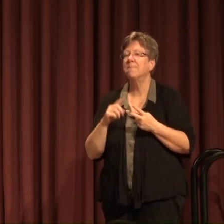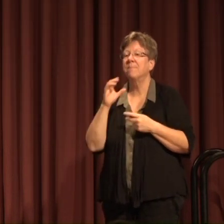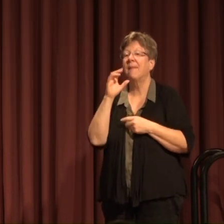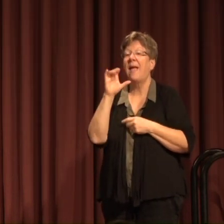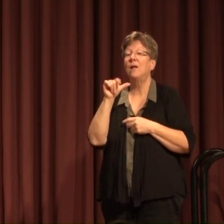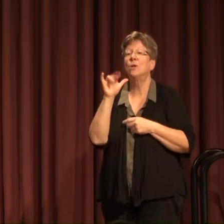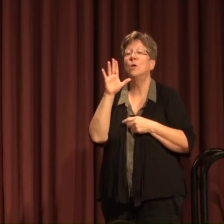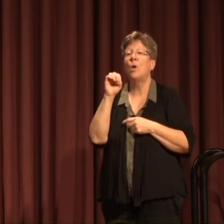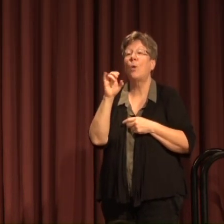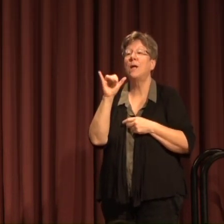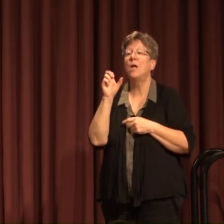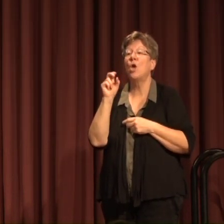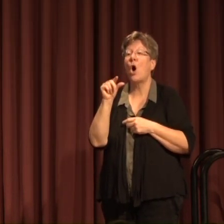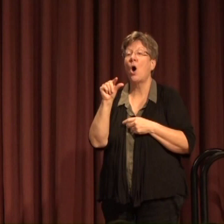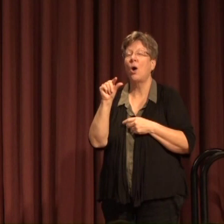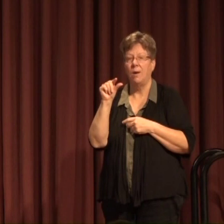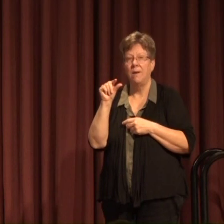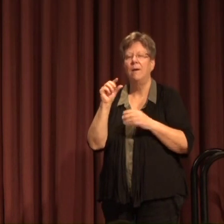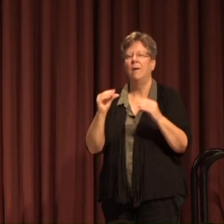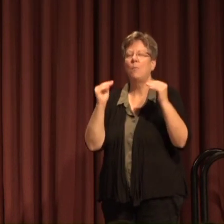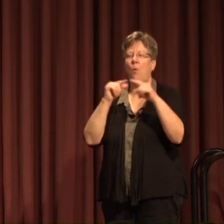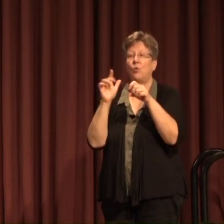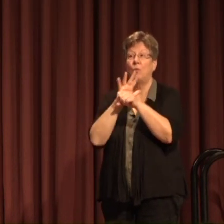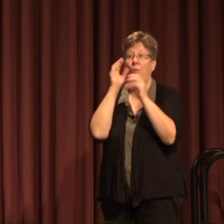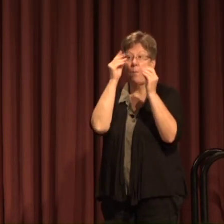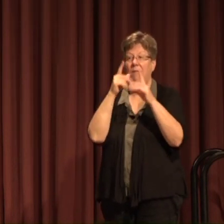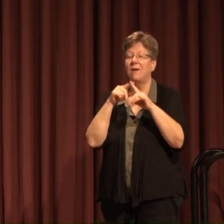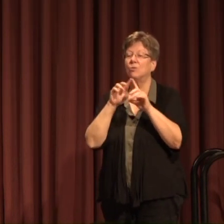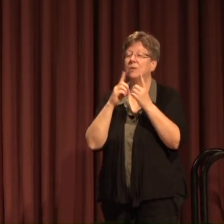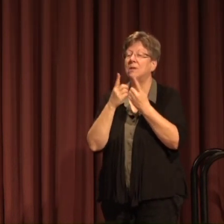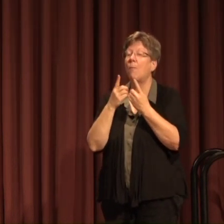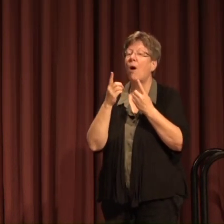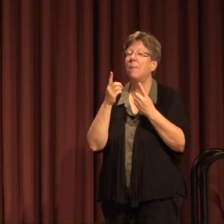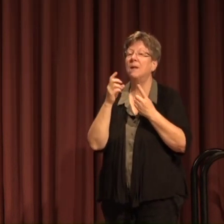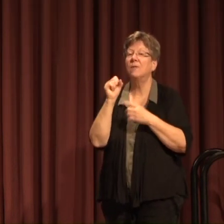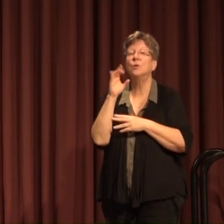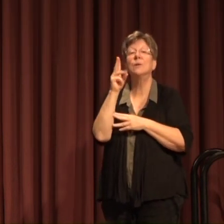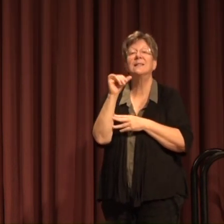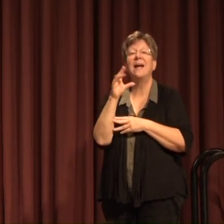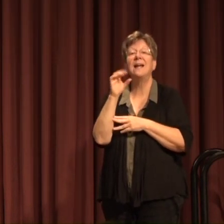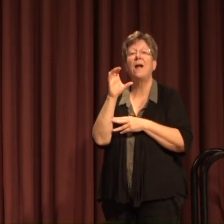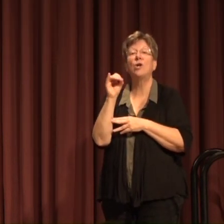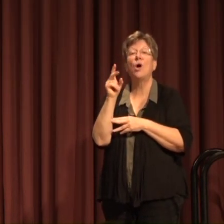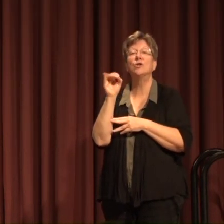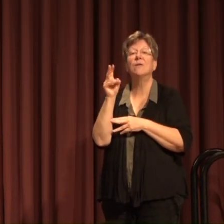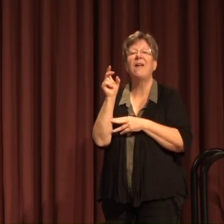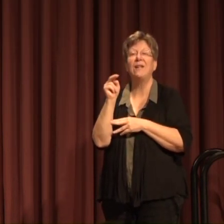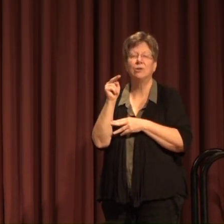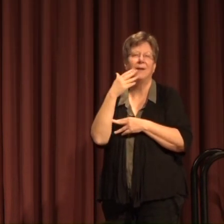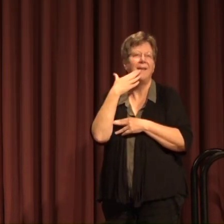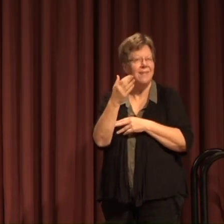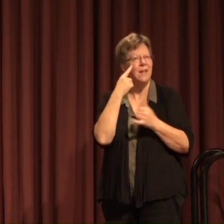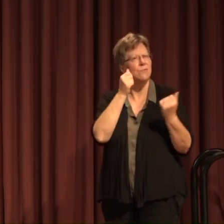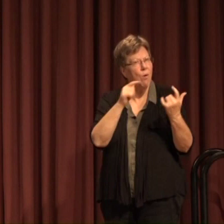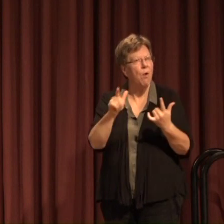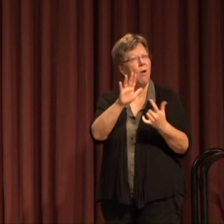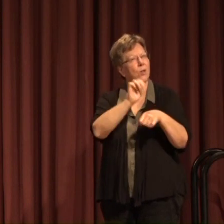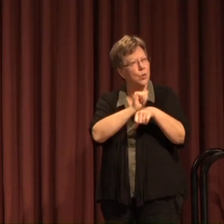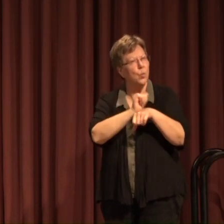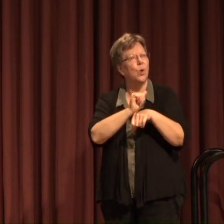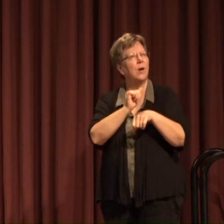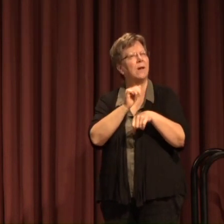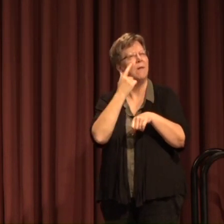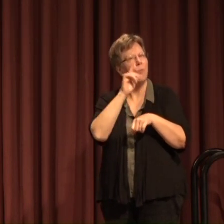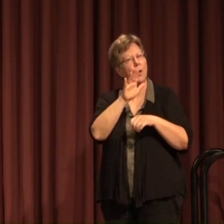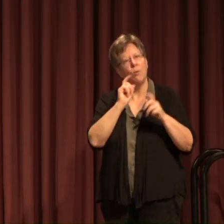and Laura Young promoted to full professor in the department of society and conservation Thanks for all you do for your